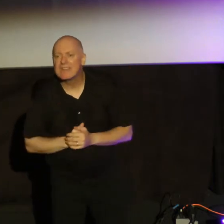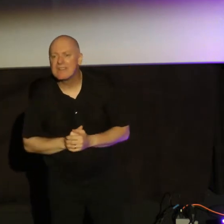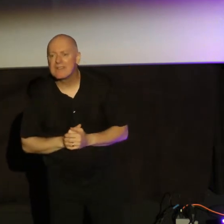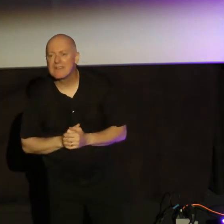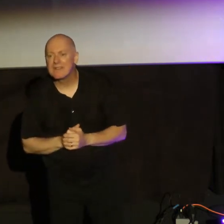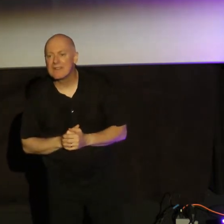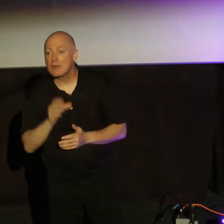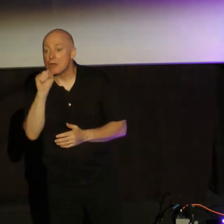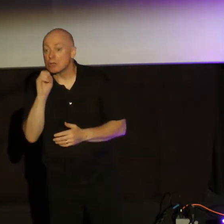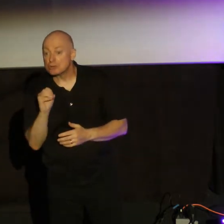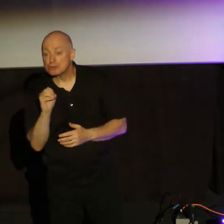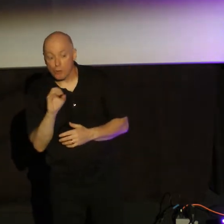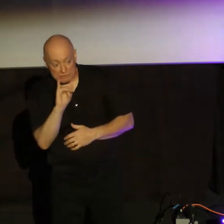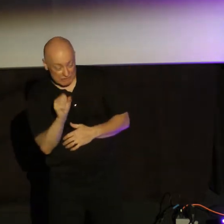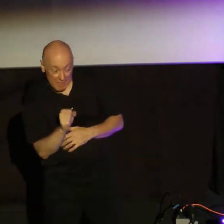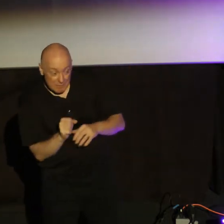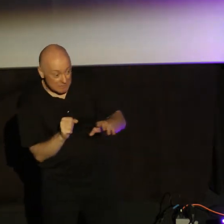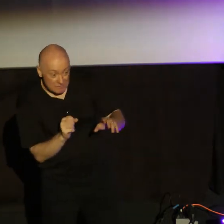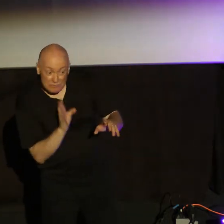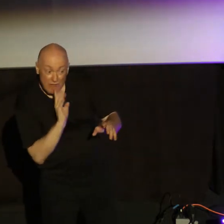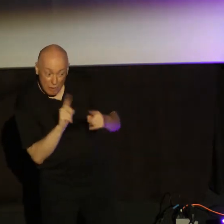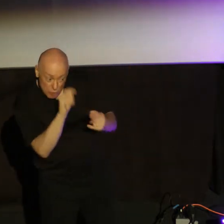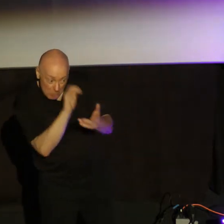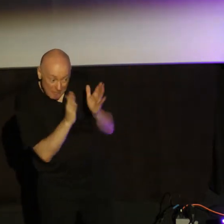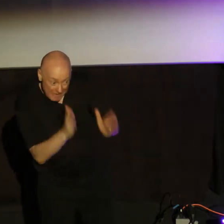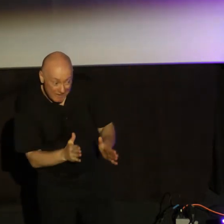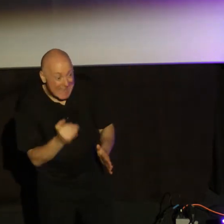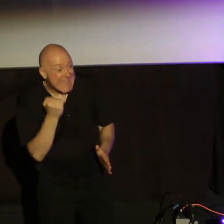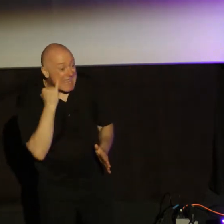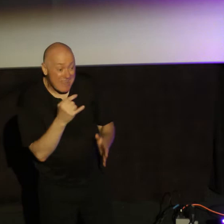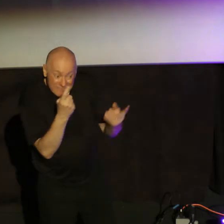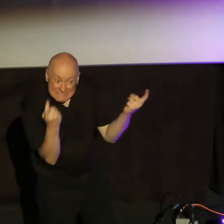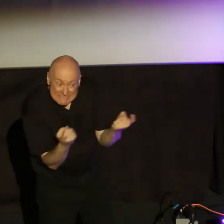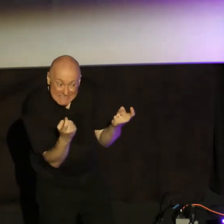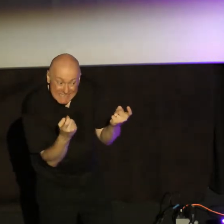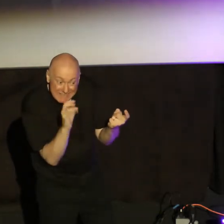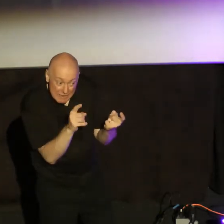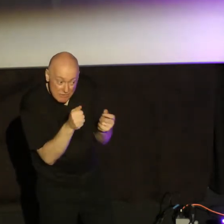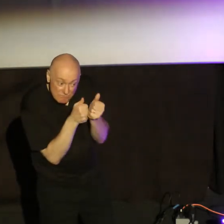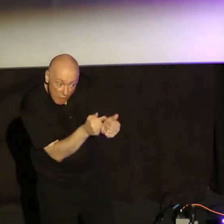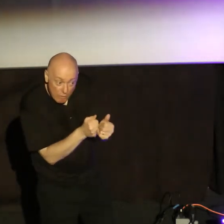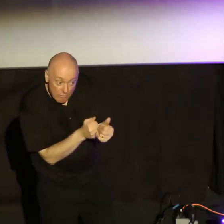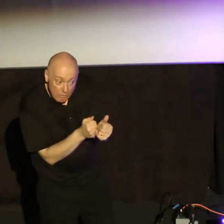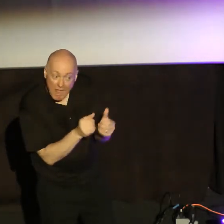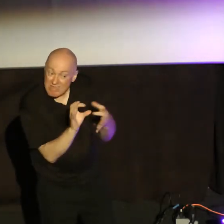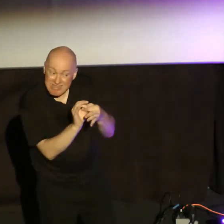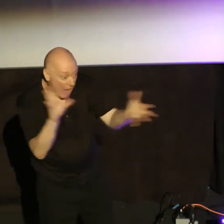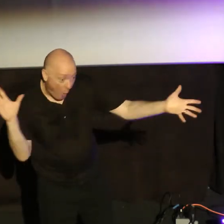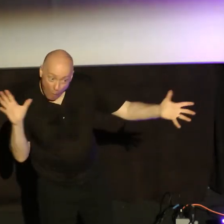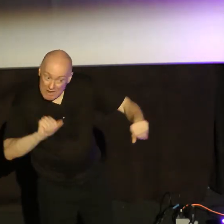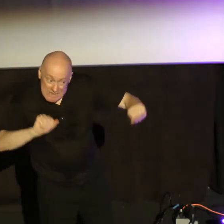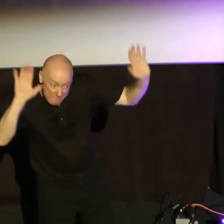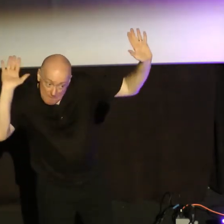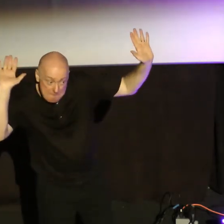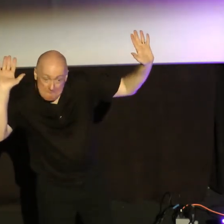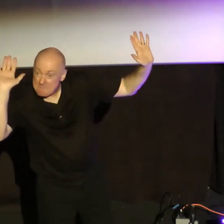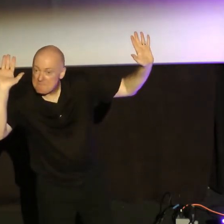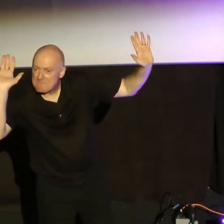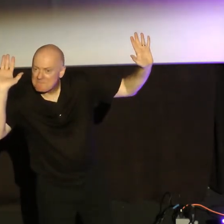And so he's calling to the believers, and he's calling for us. If there's sin that you're clinging to, he's saying, you need to let that go. He's saying, this is